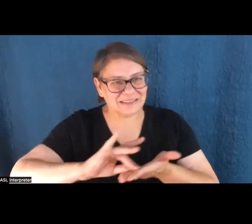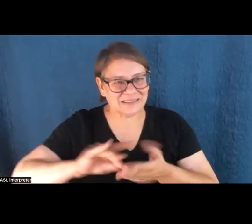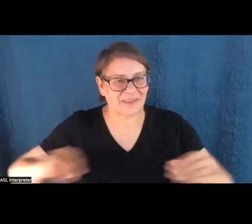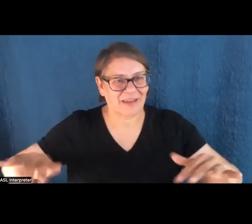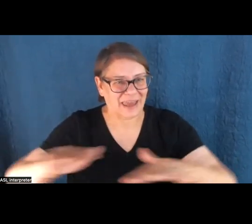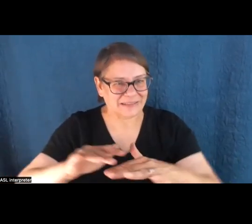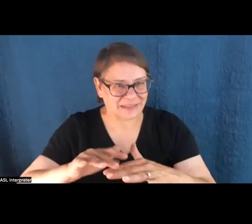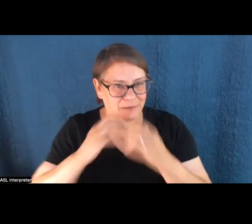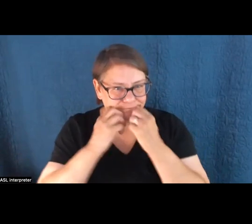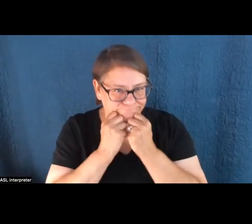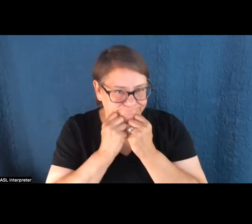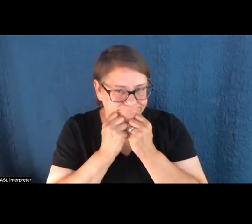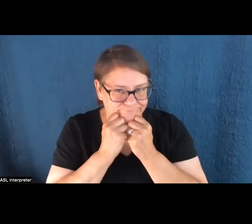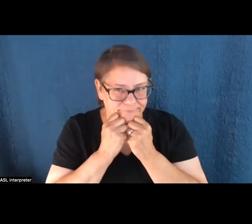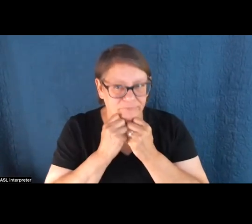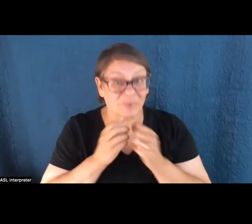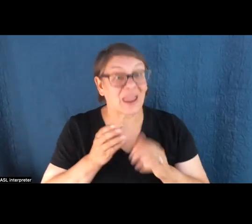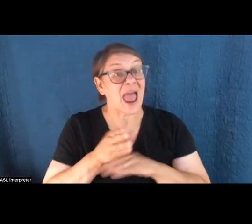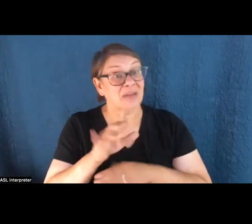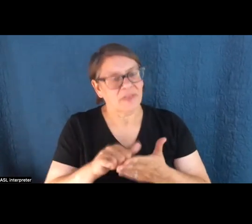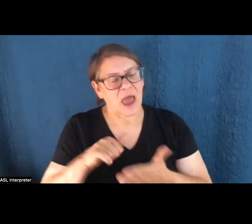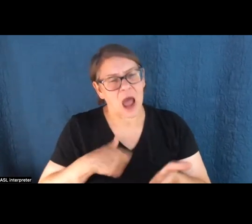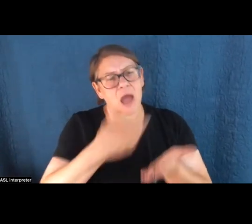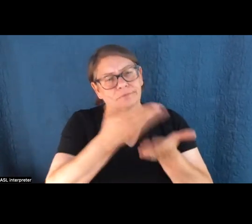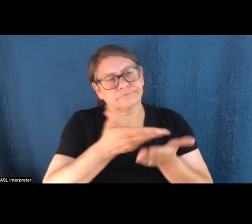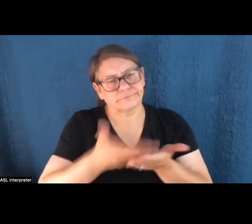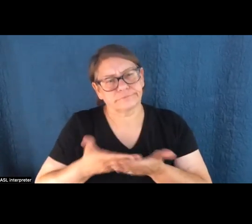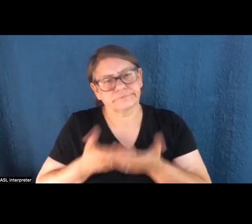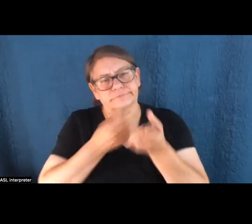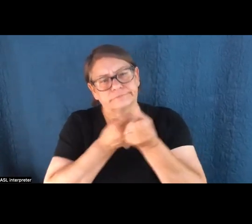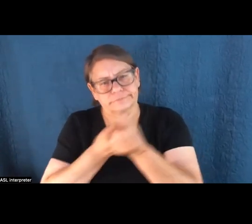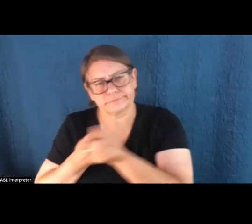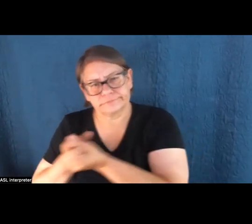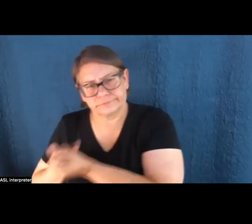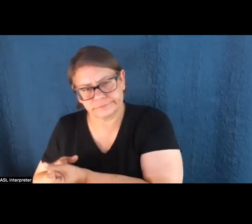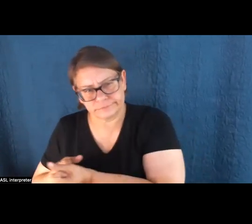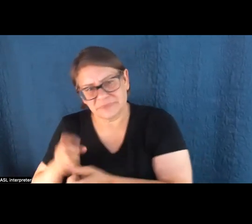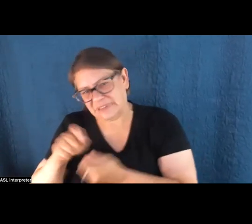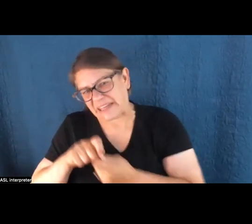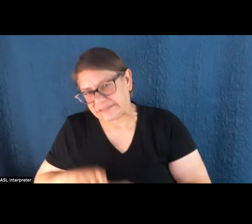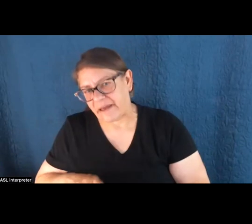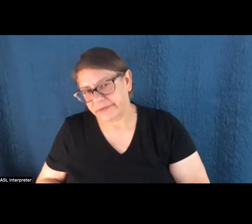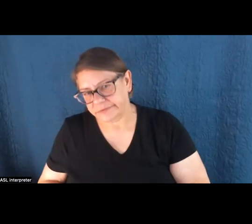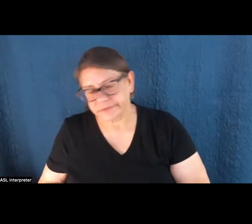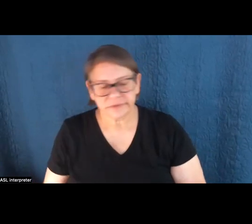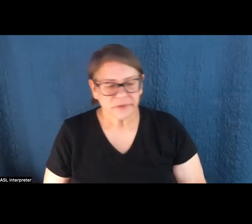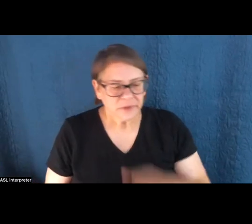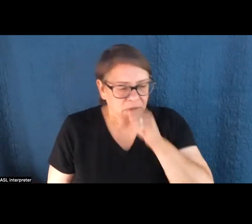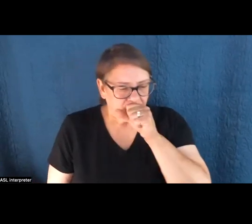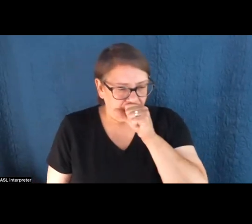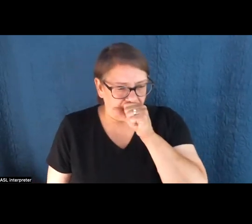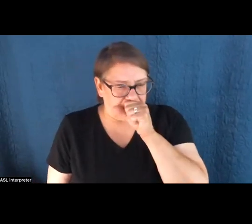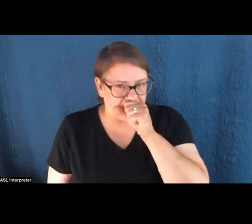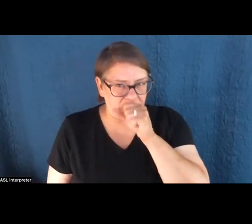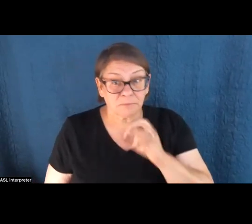Obviously, I go on in the story after that to substantiate all of that and provide links to studies and details and further information, but hopefully